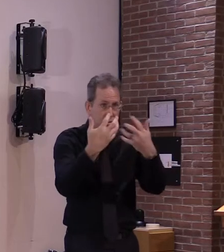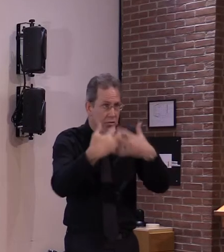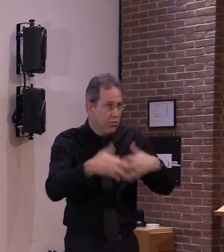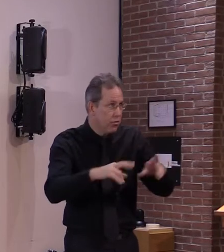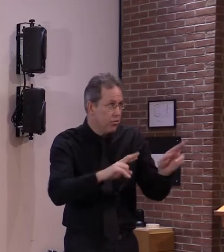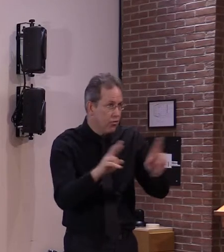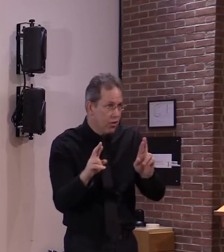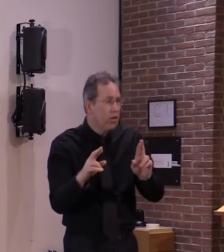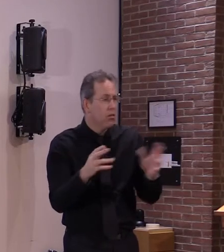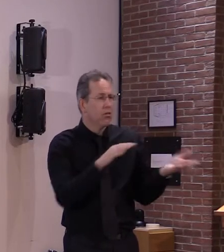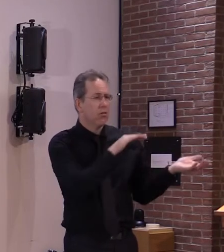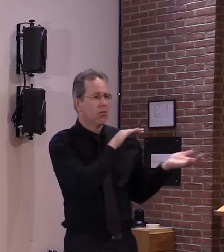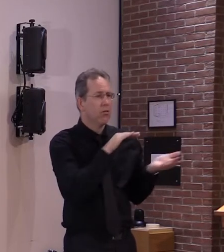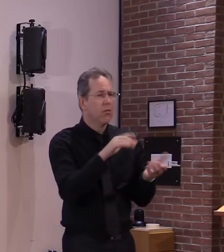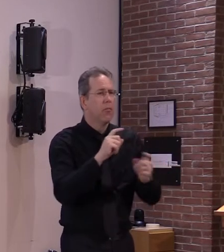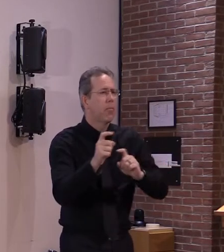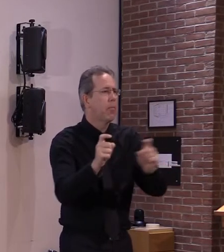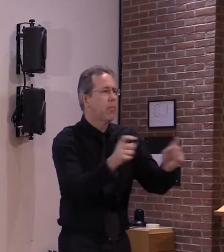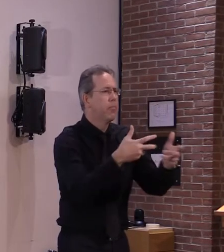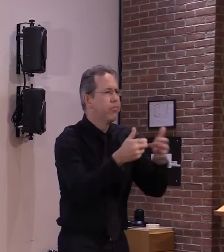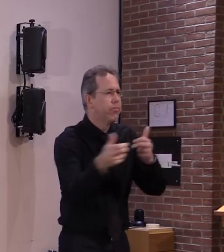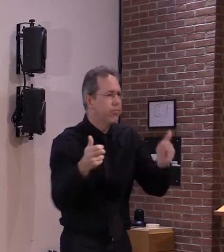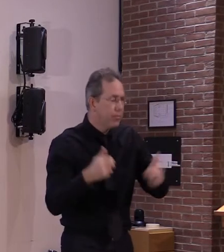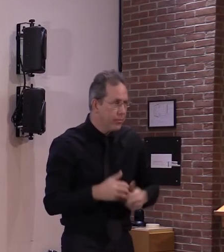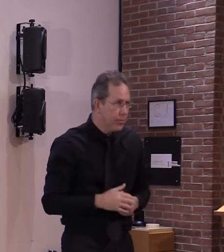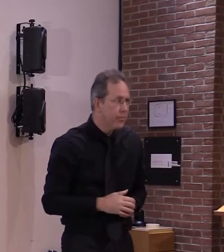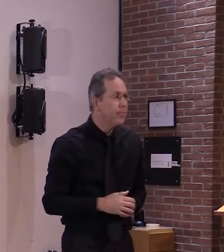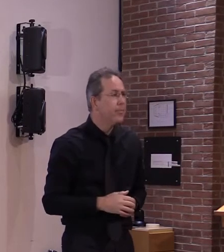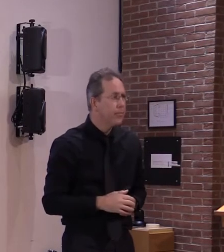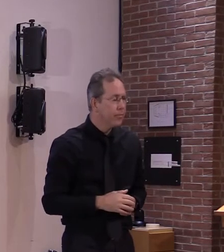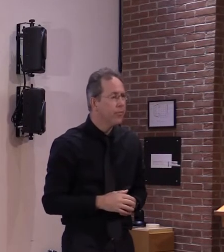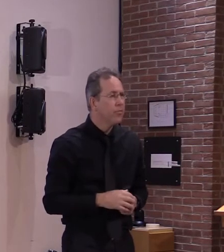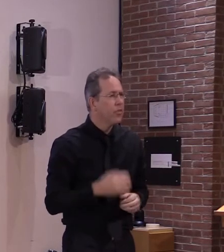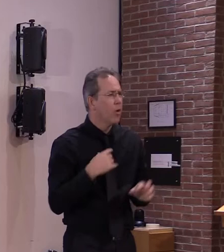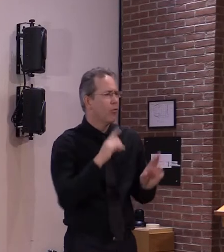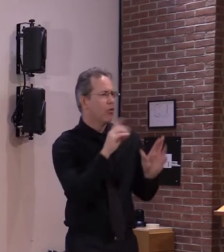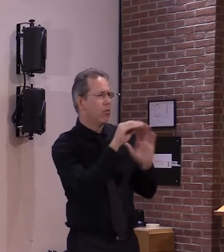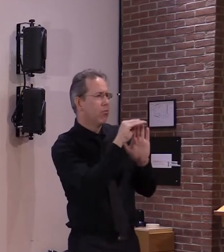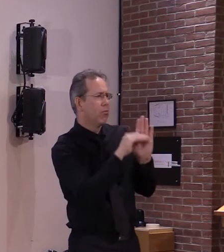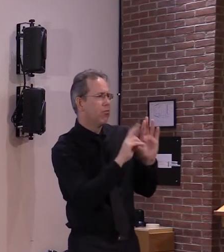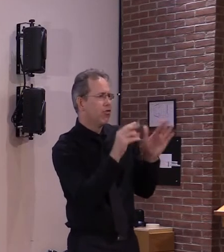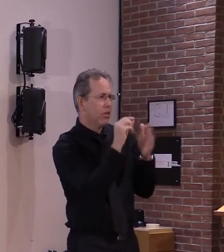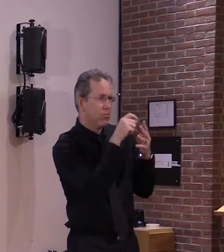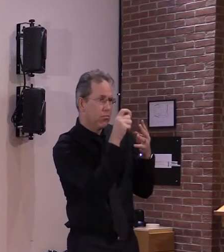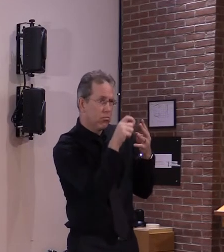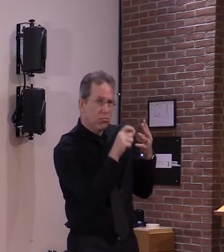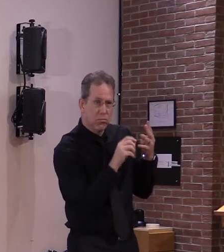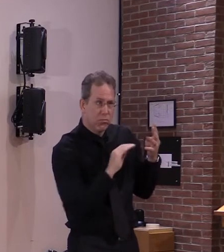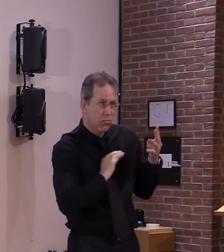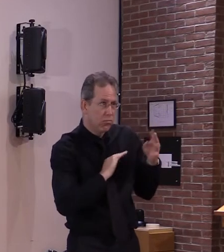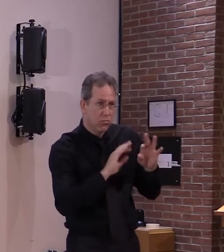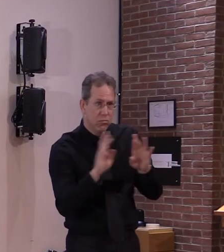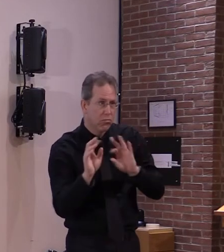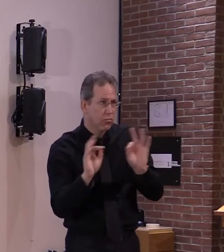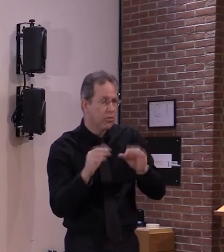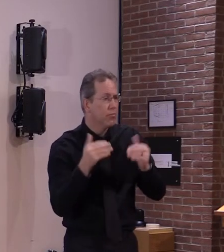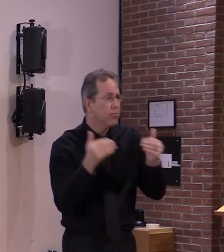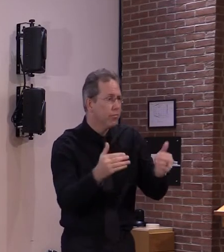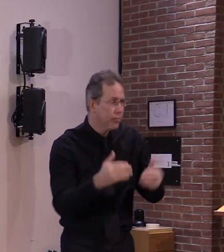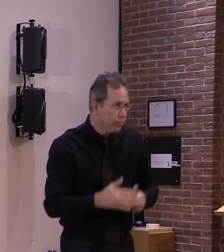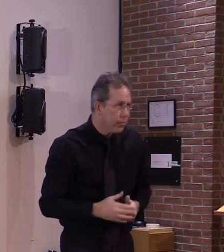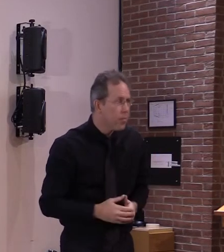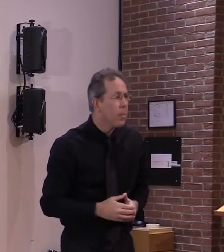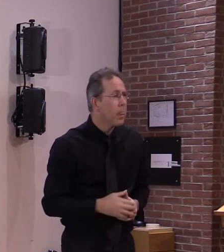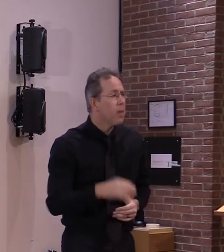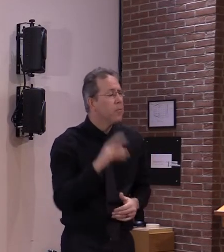and um there's a significant need to obtain informed consent often from somebody who's not